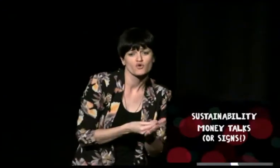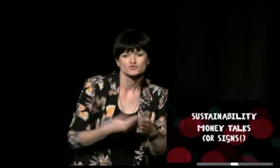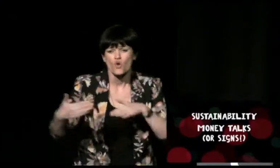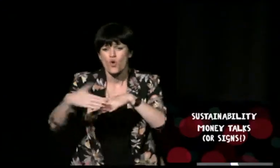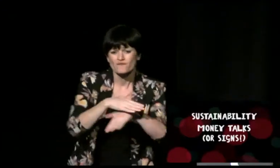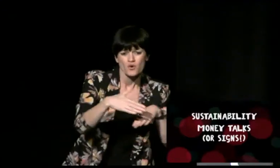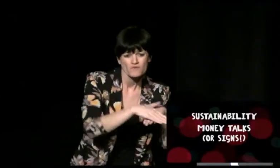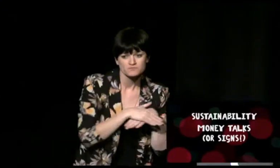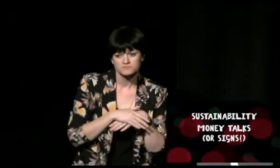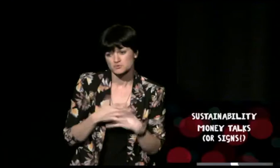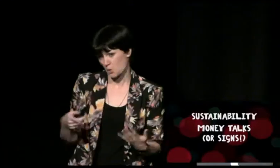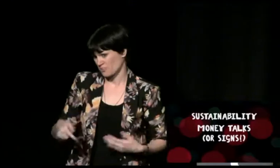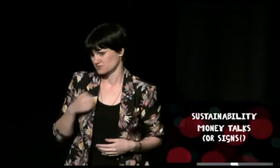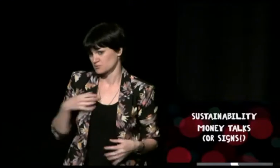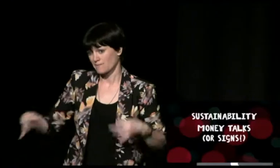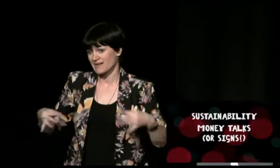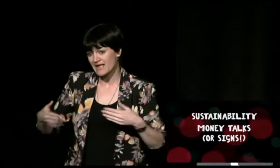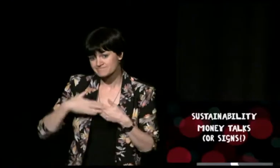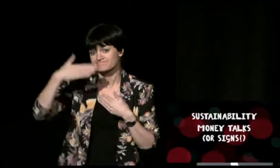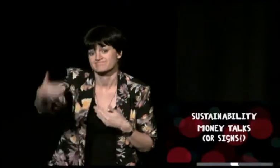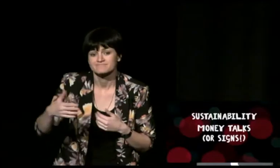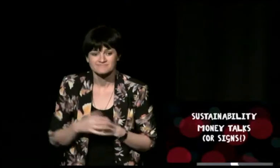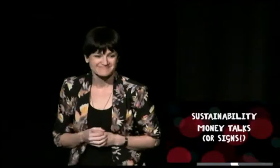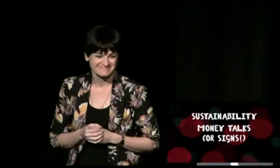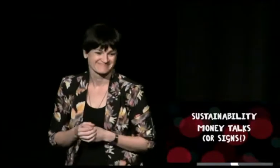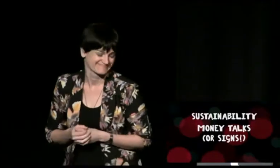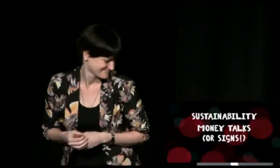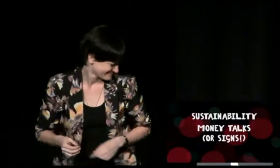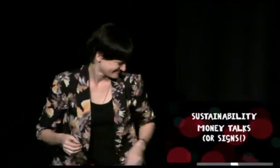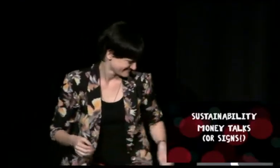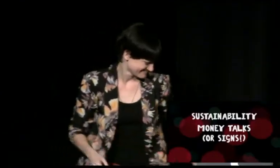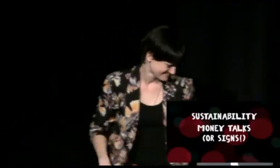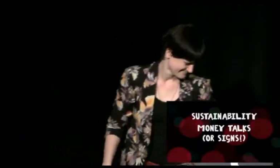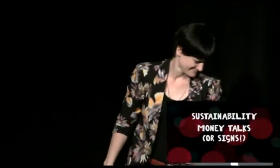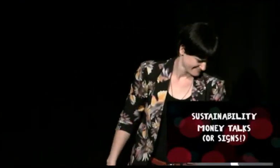so some of that will help cover those ongoing costs because we do want to try and make it sustainable obviously